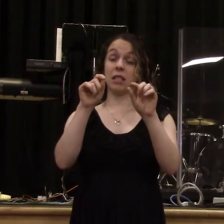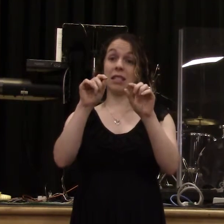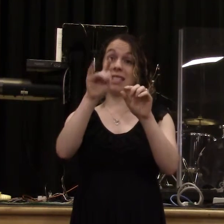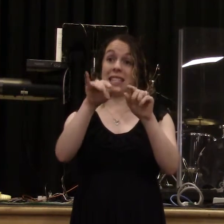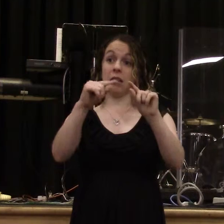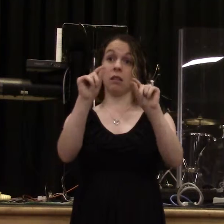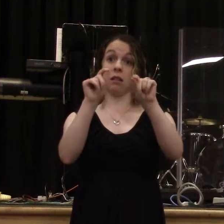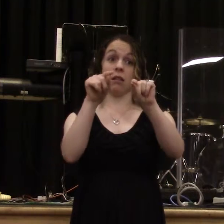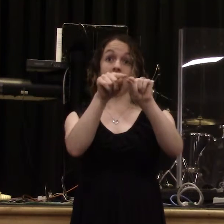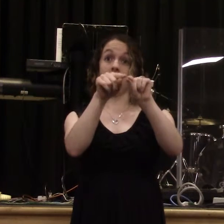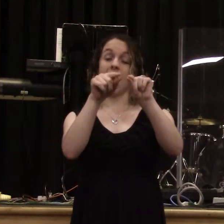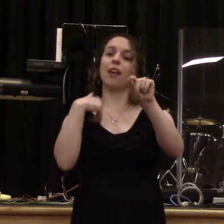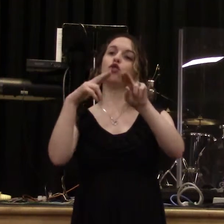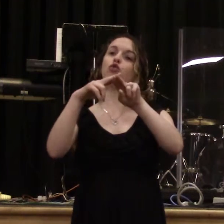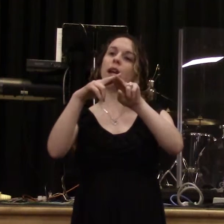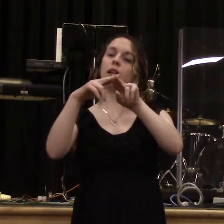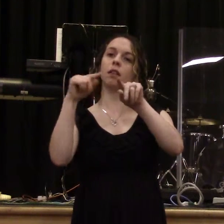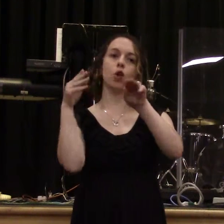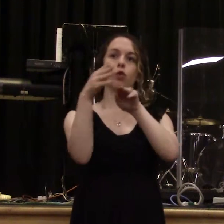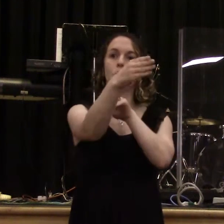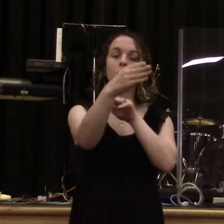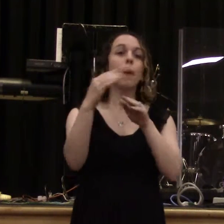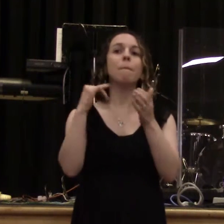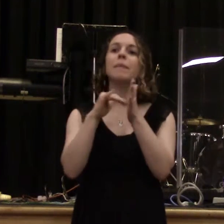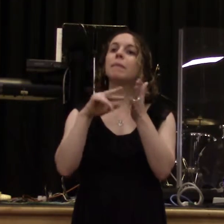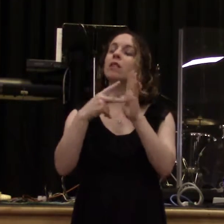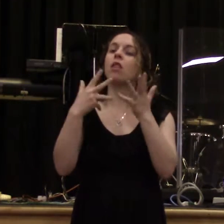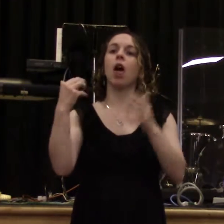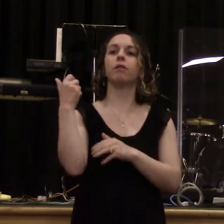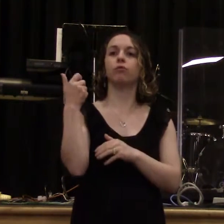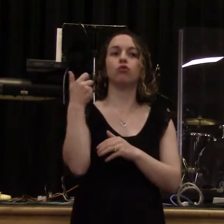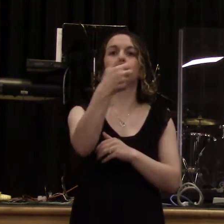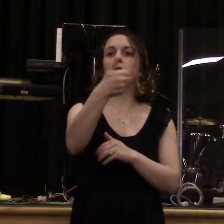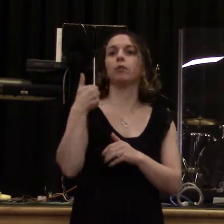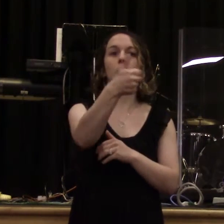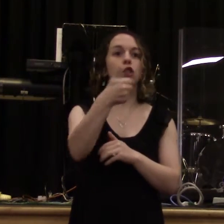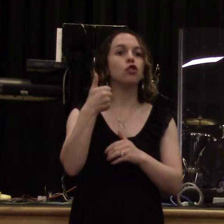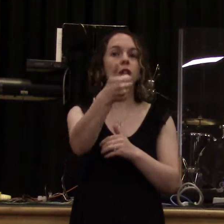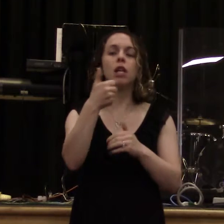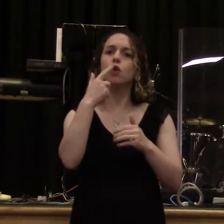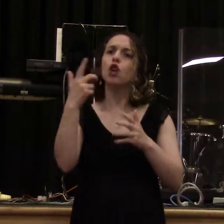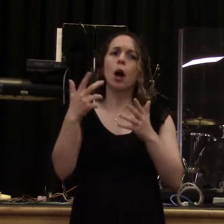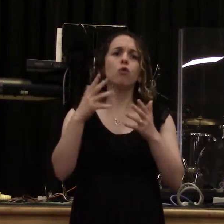dealt with purple dye, which was highly expensive and highly valued in that day and age. And